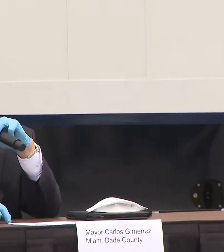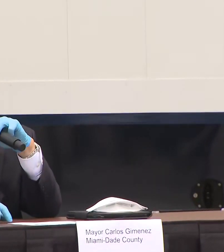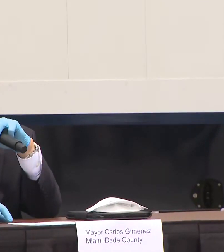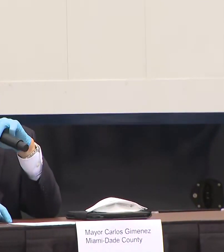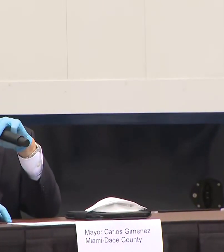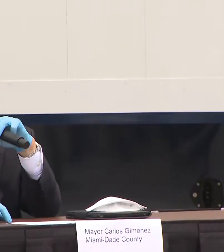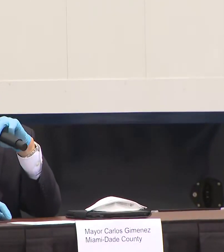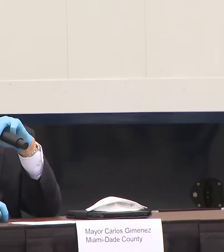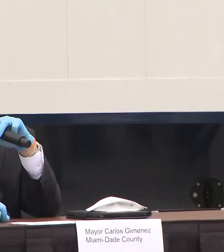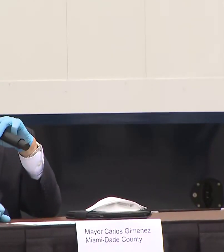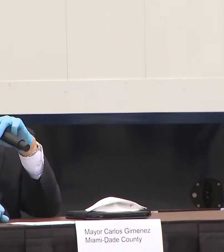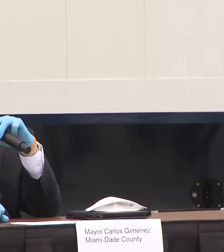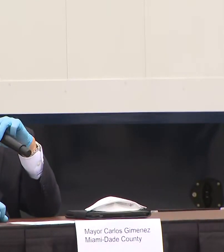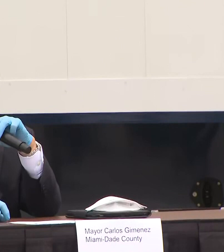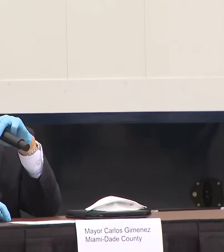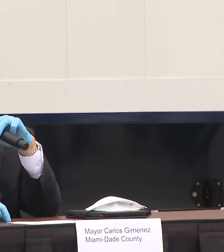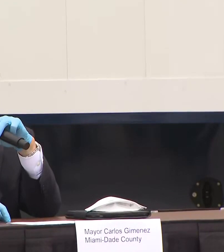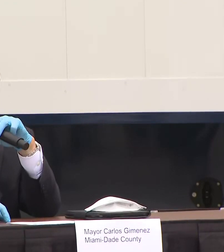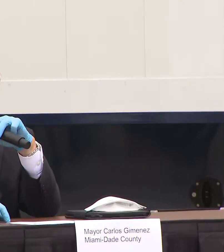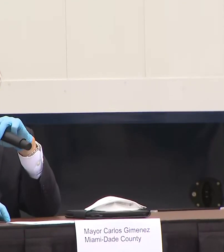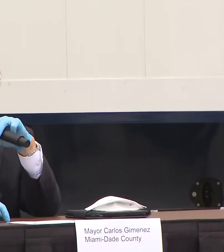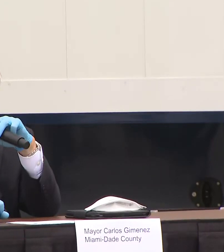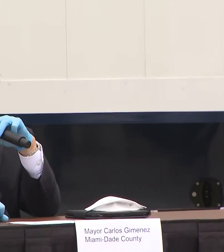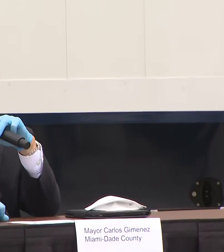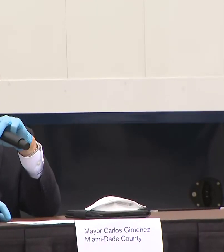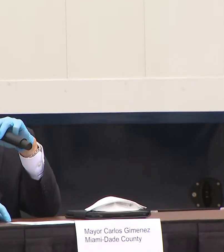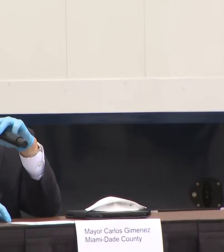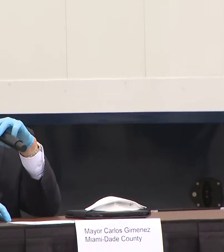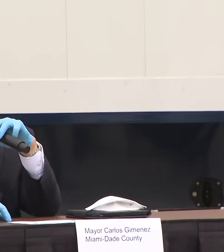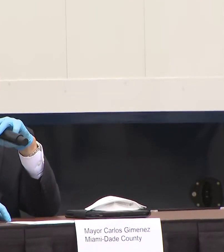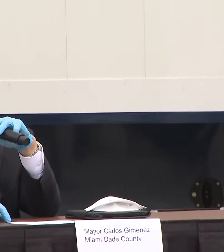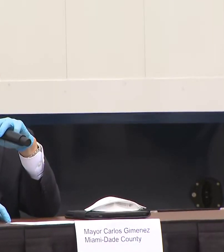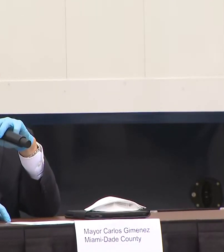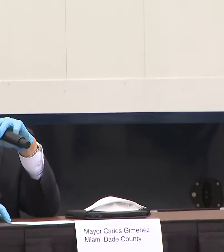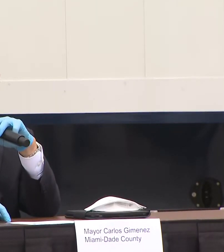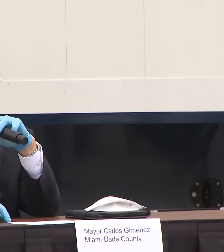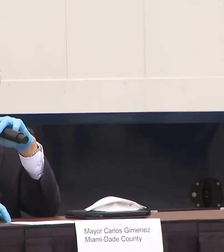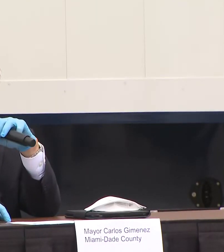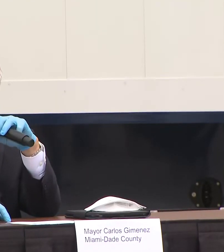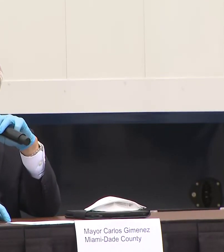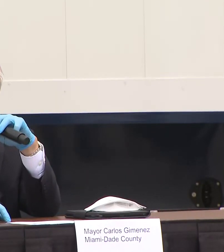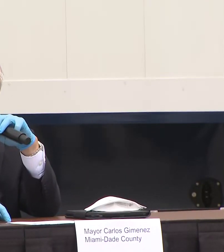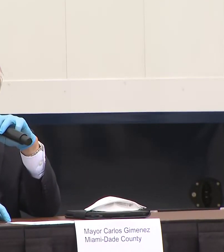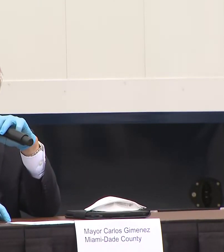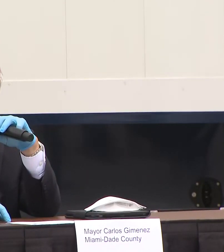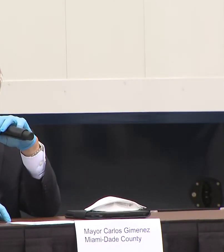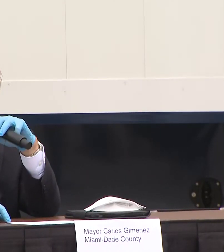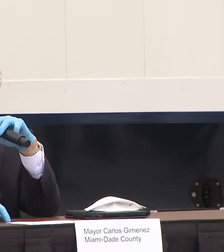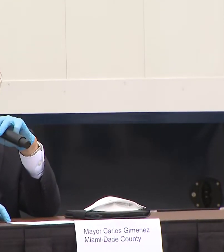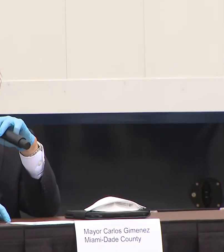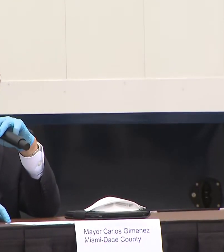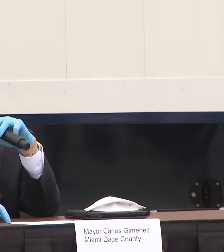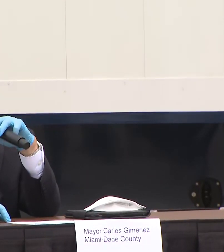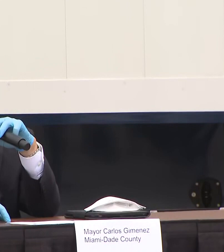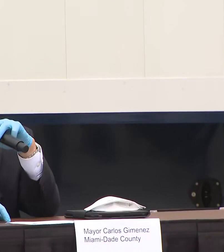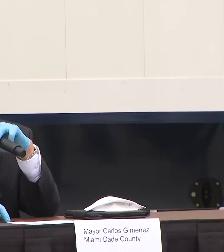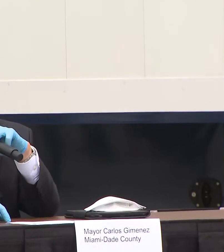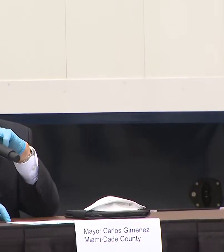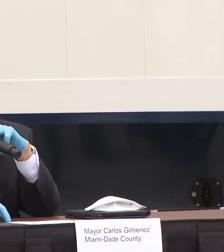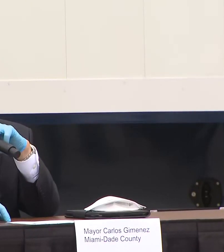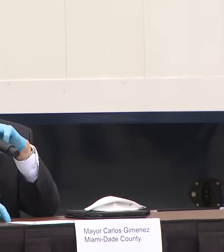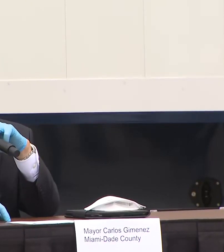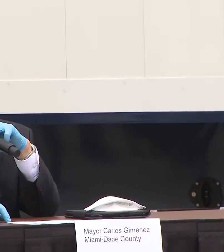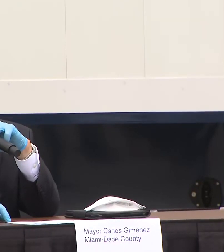it's something we're going to be discussing today at my staff meeting and there are some concerns from some of our attorneys on issuing such an order and so